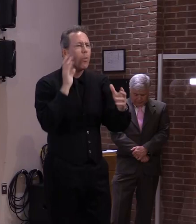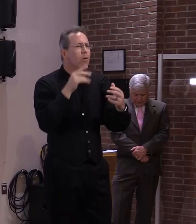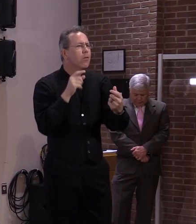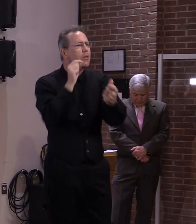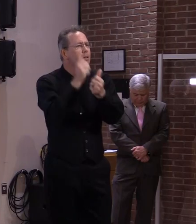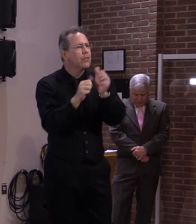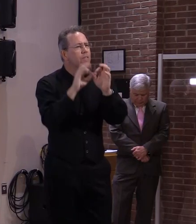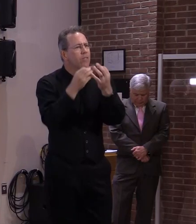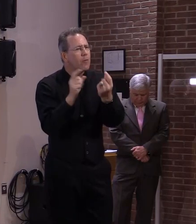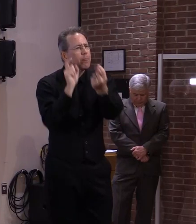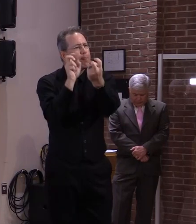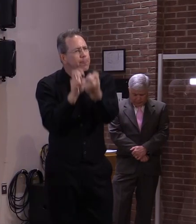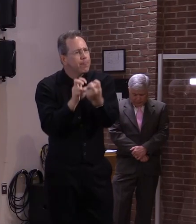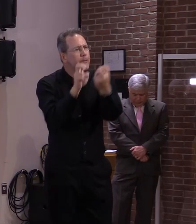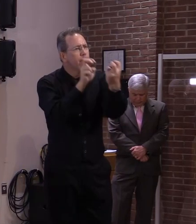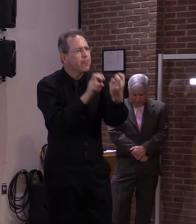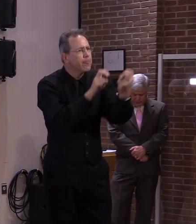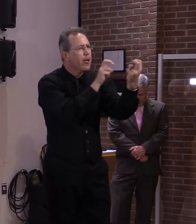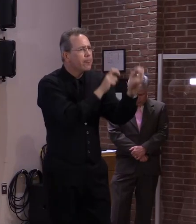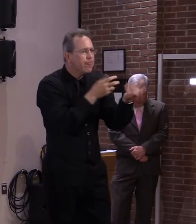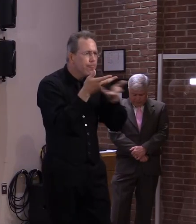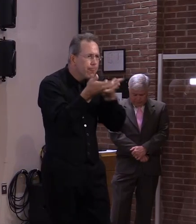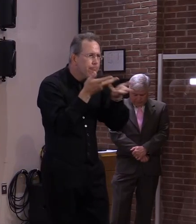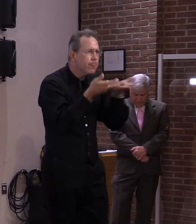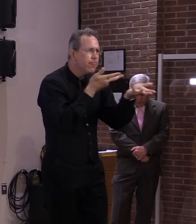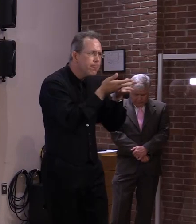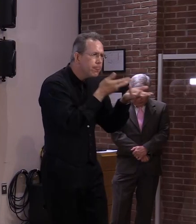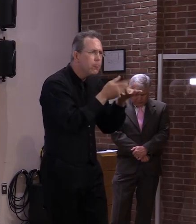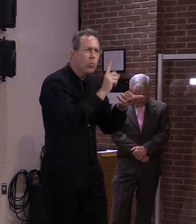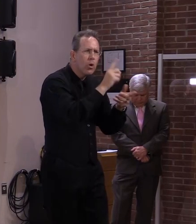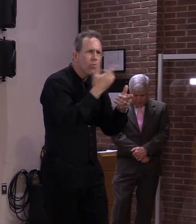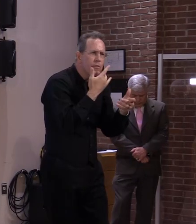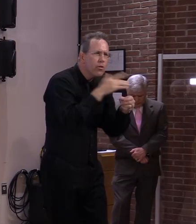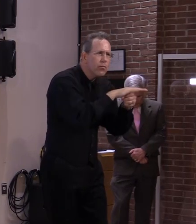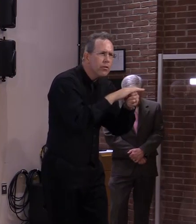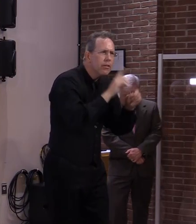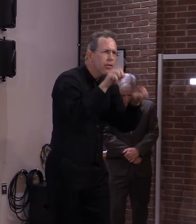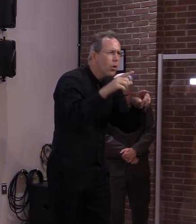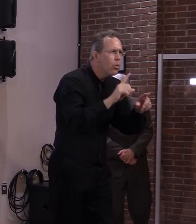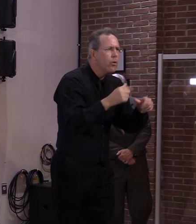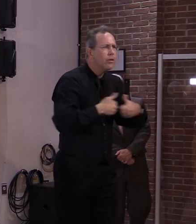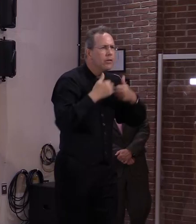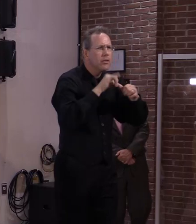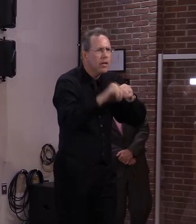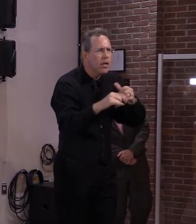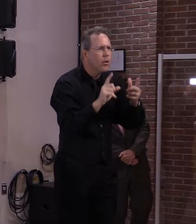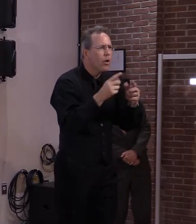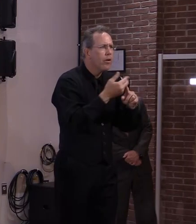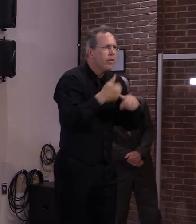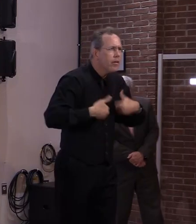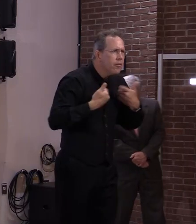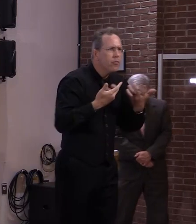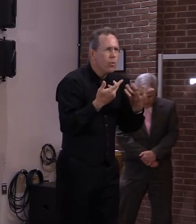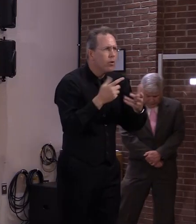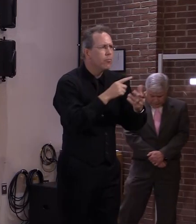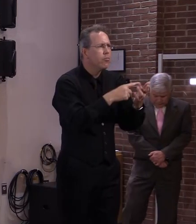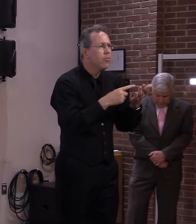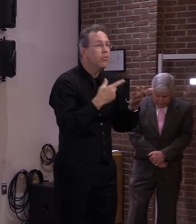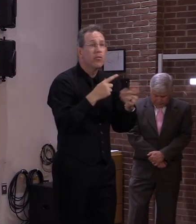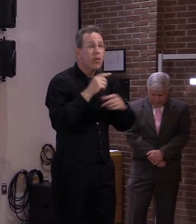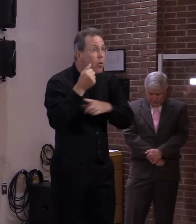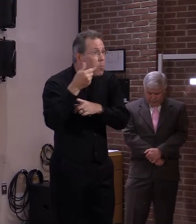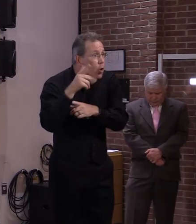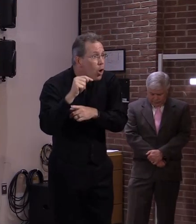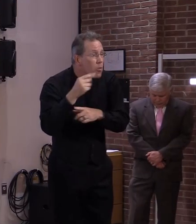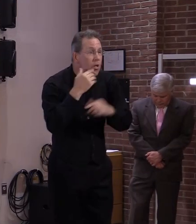what options might be available whether um it's moving into a permanent housing situation returning to live with family or